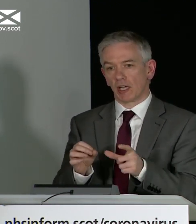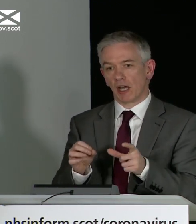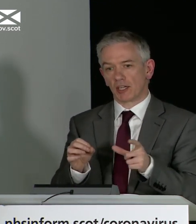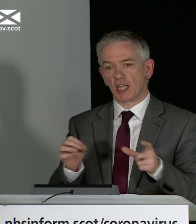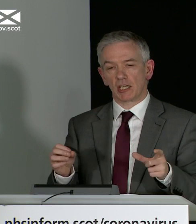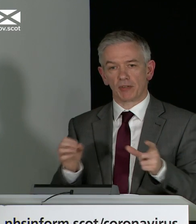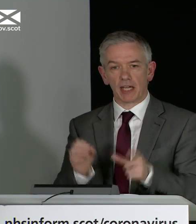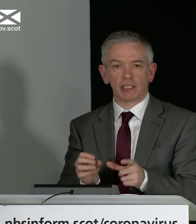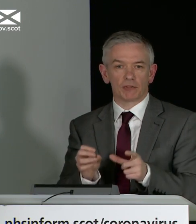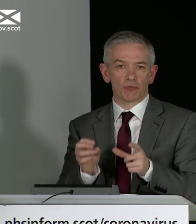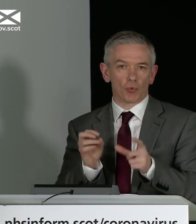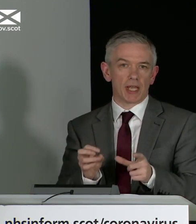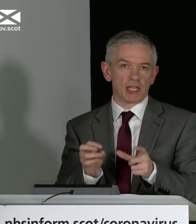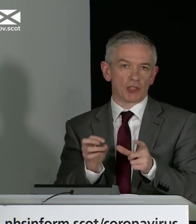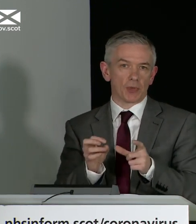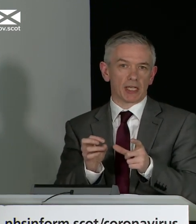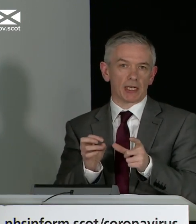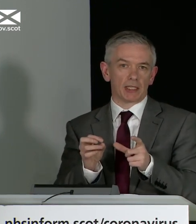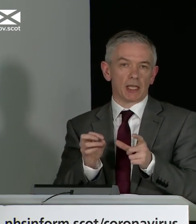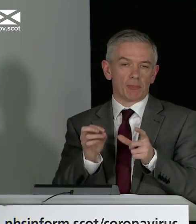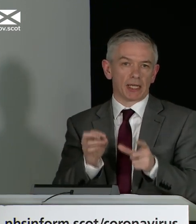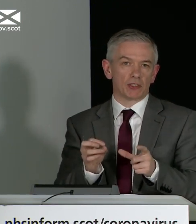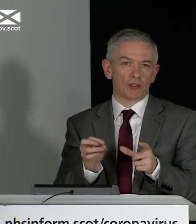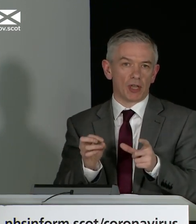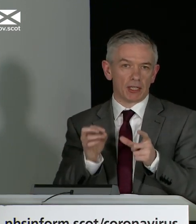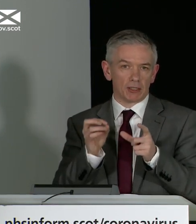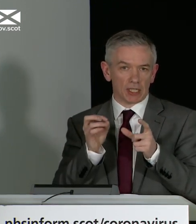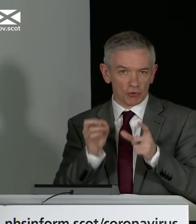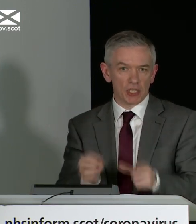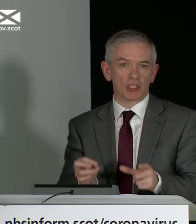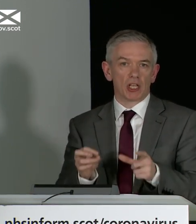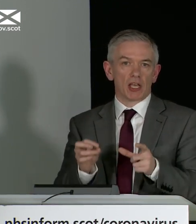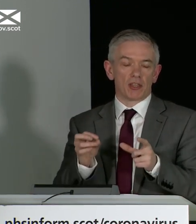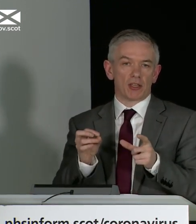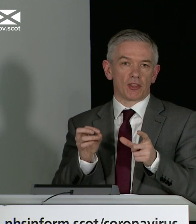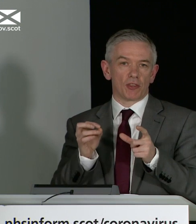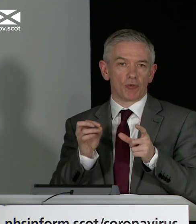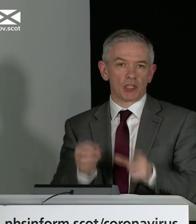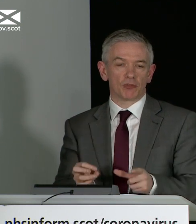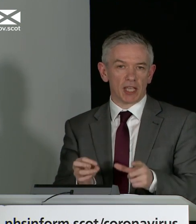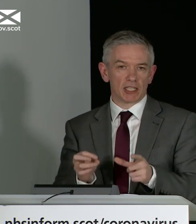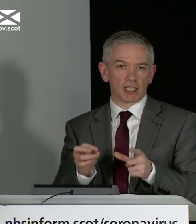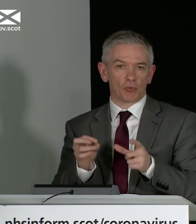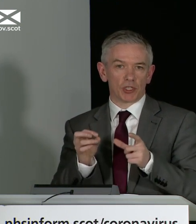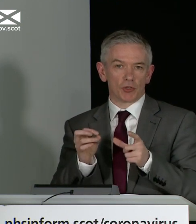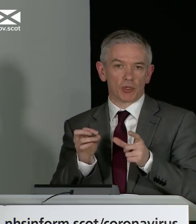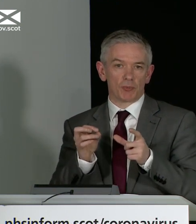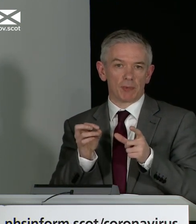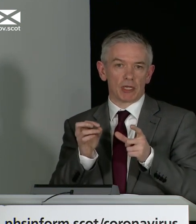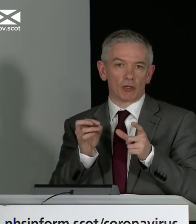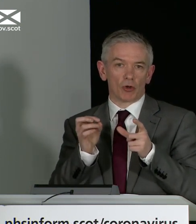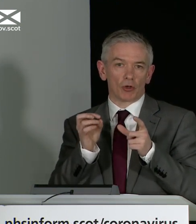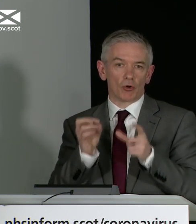are assessing a variety of different ways that we can begin to increase the range of testing, which